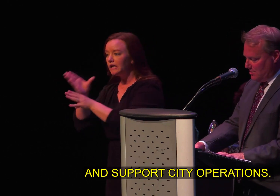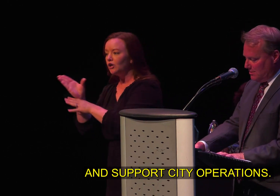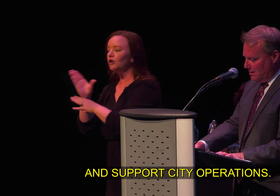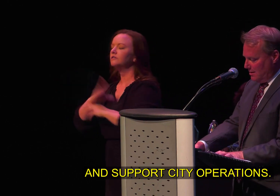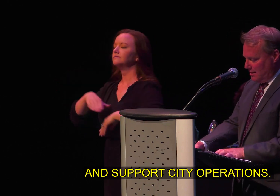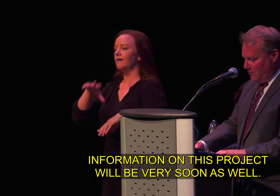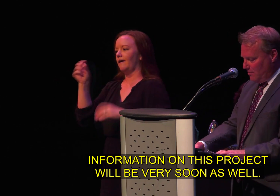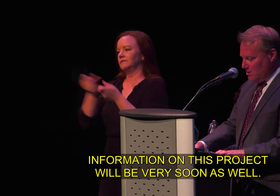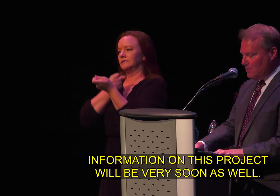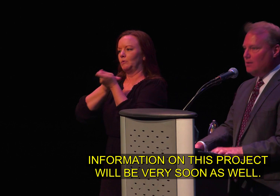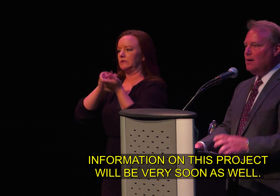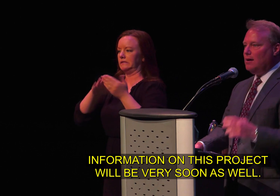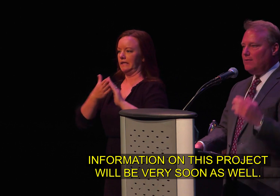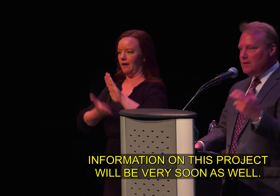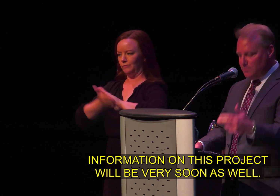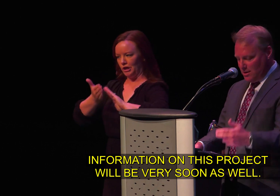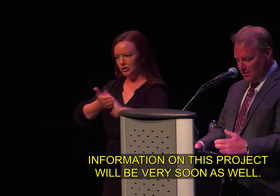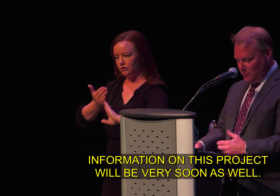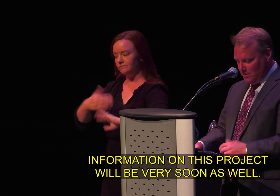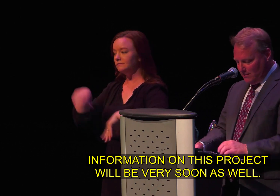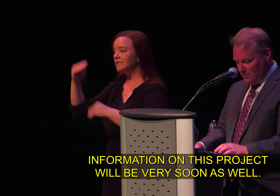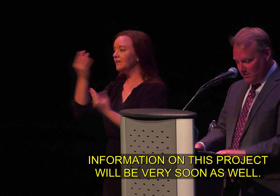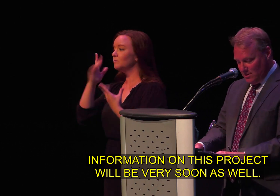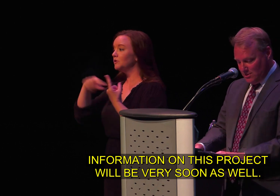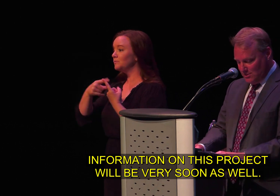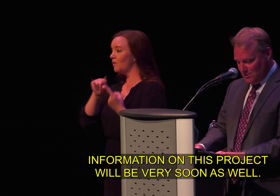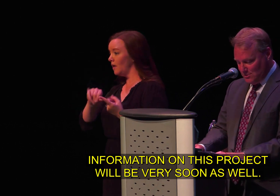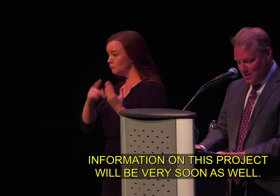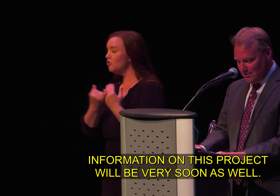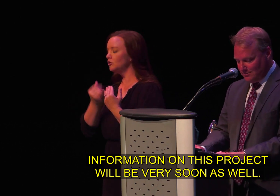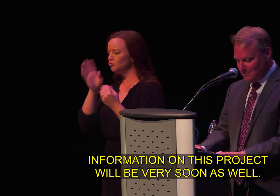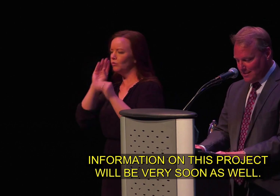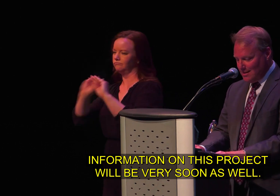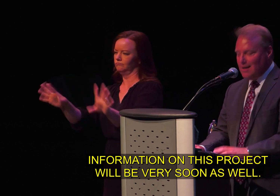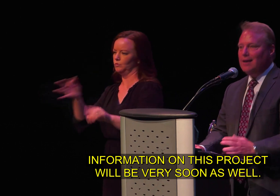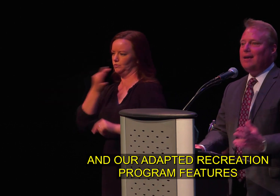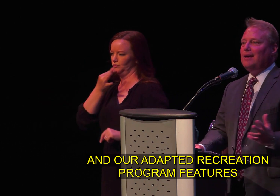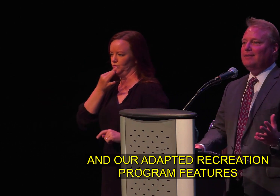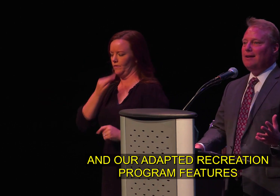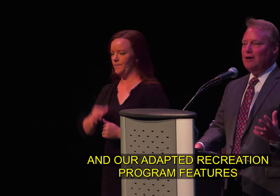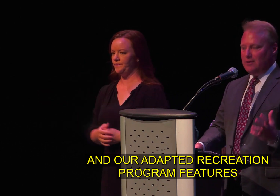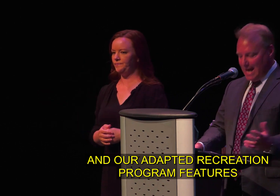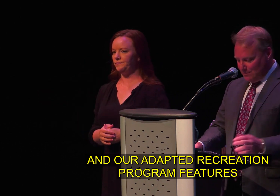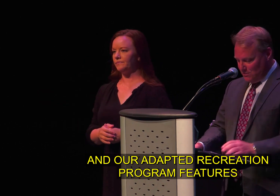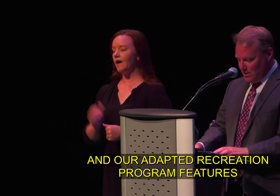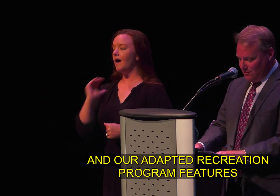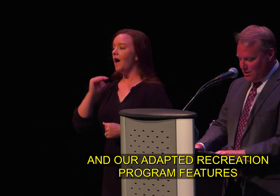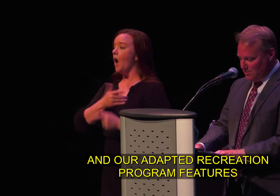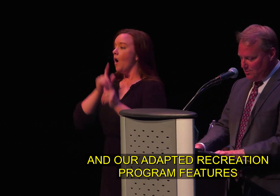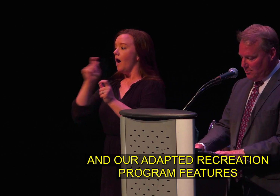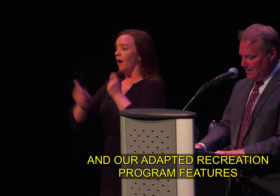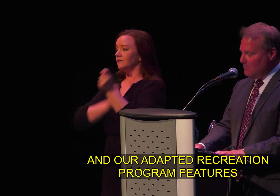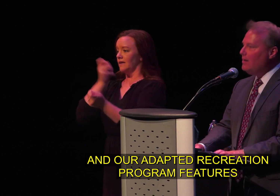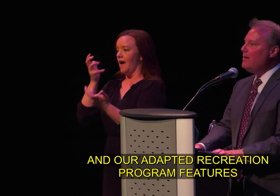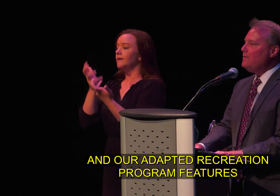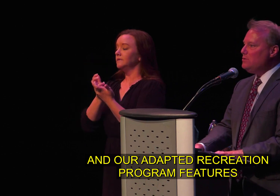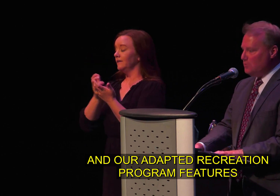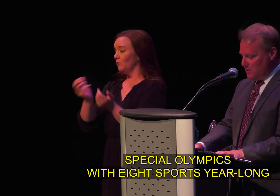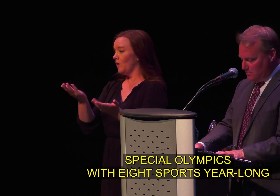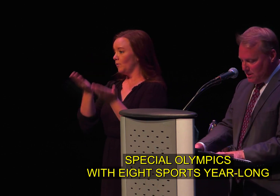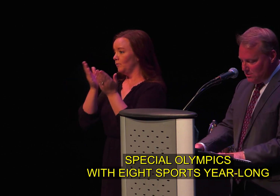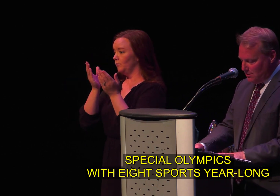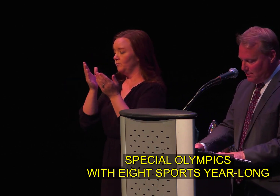operations information on this project will be available very soon as well and our adapted recreation program